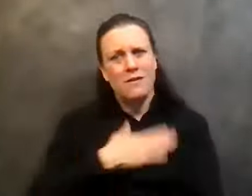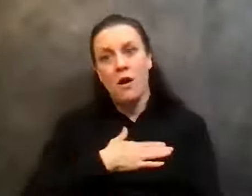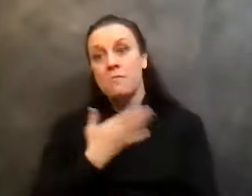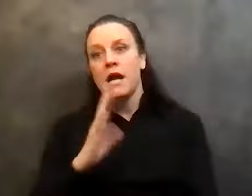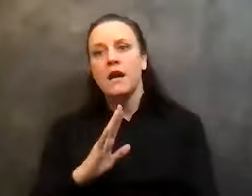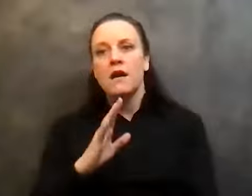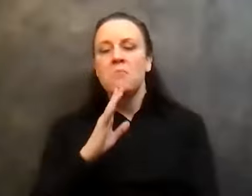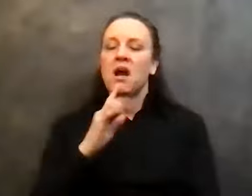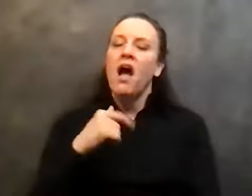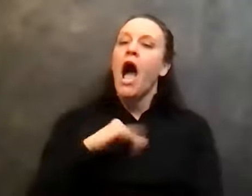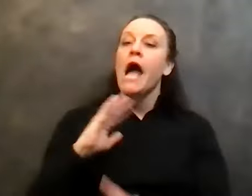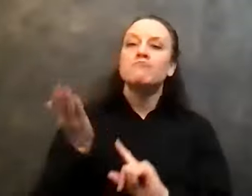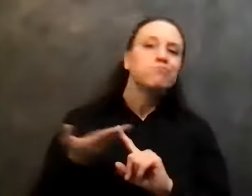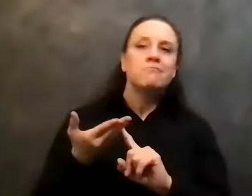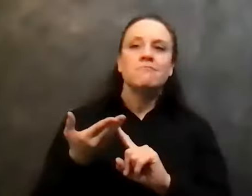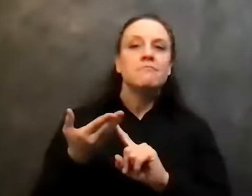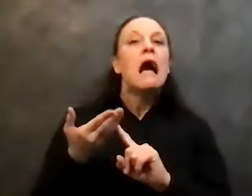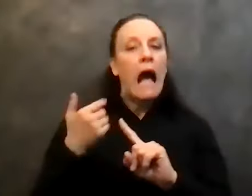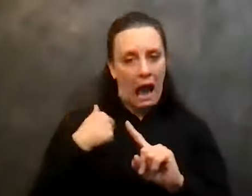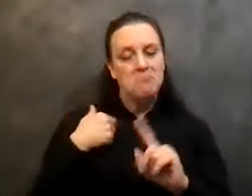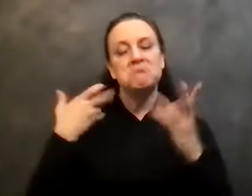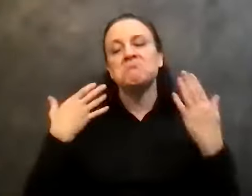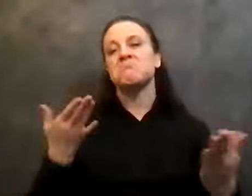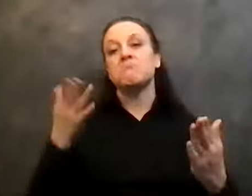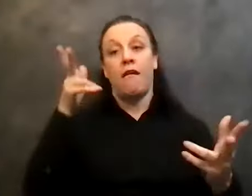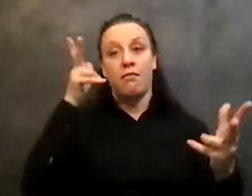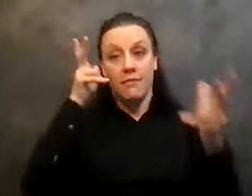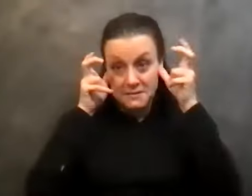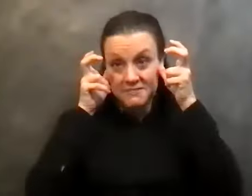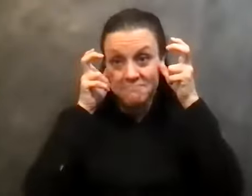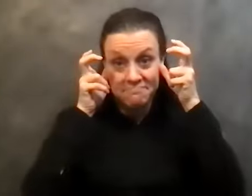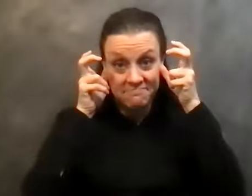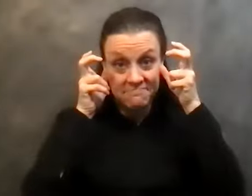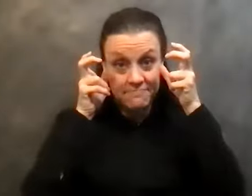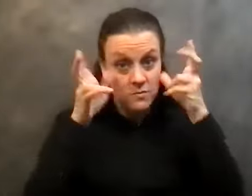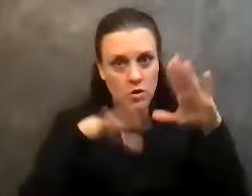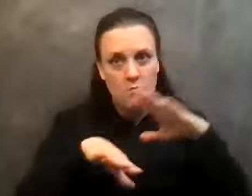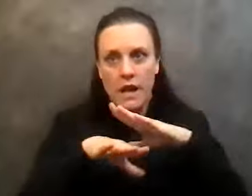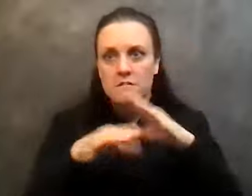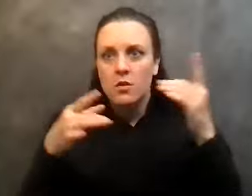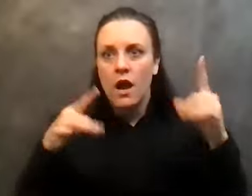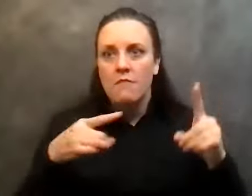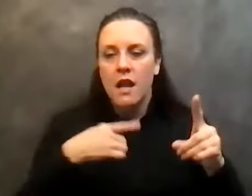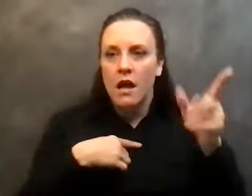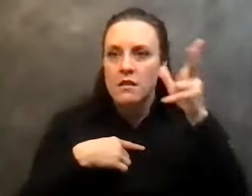me into listening to it. And here's, here's basically what happened. It really, really pisses me off.